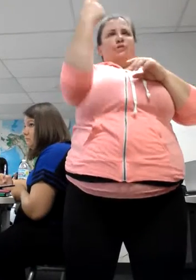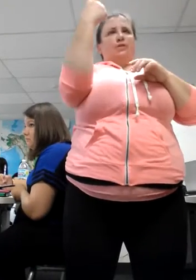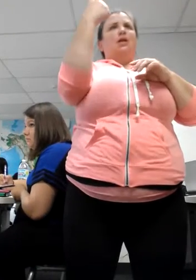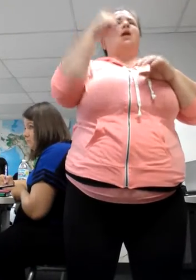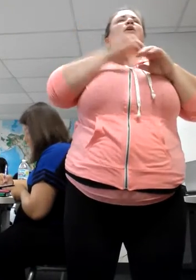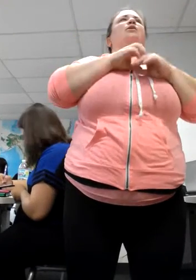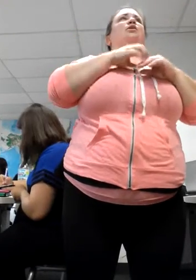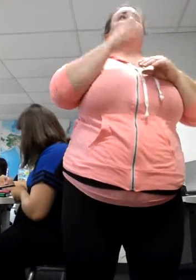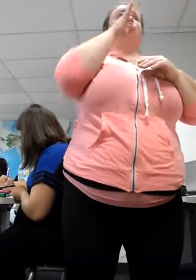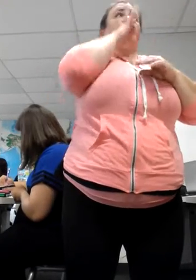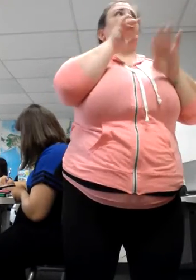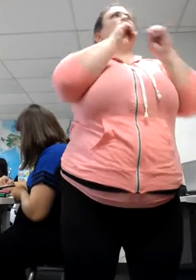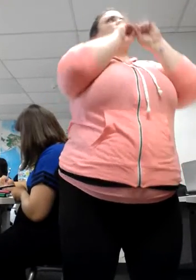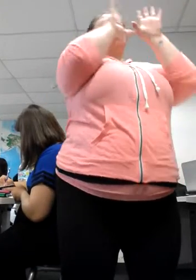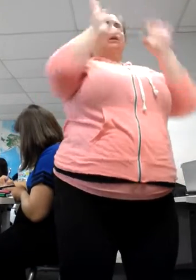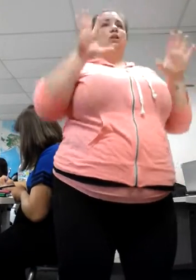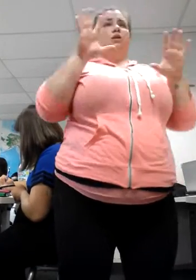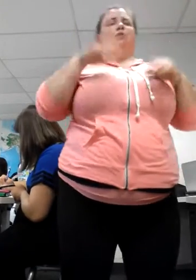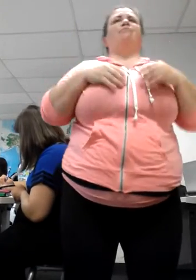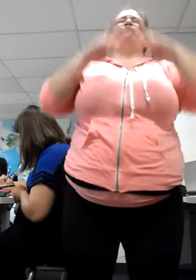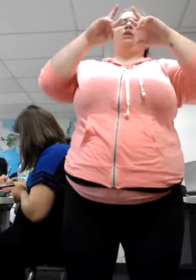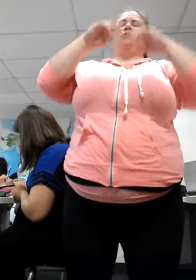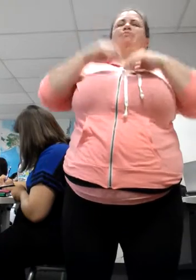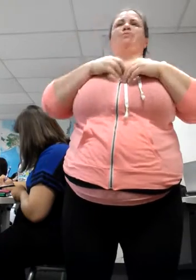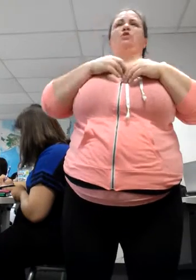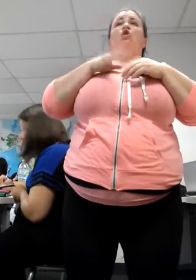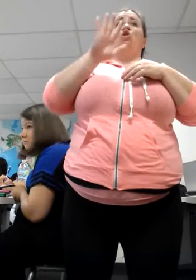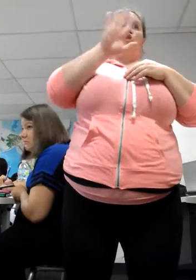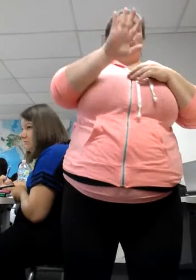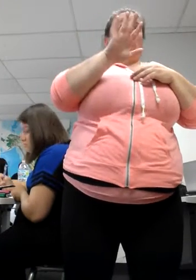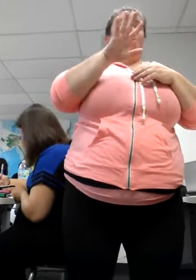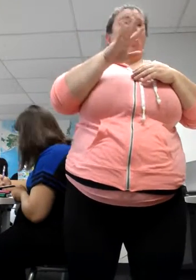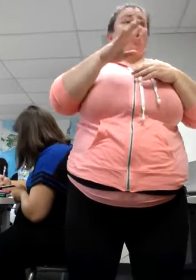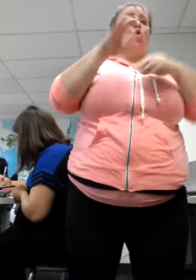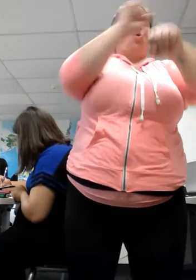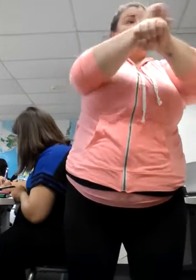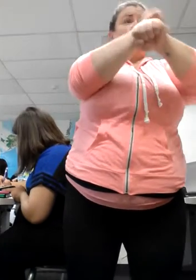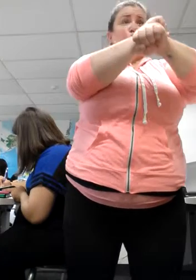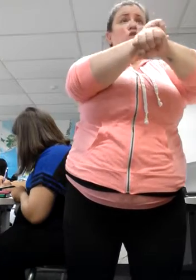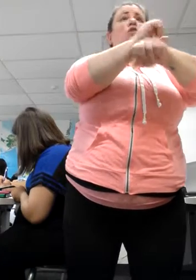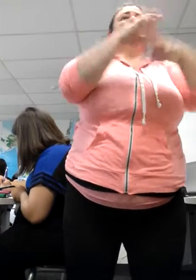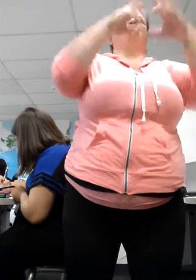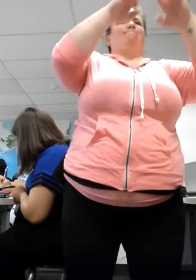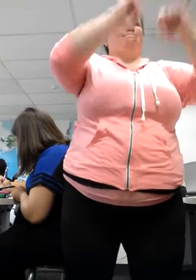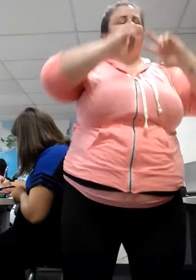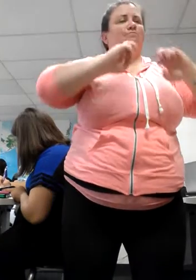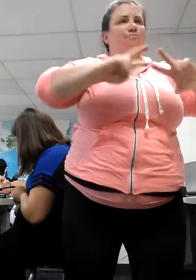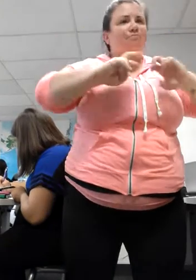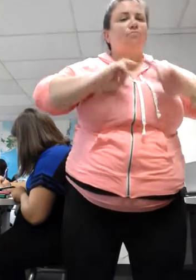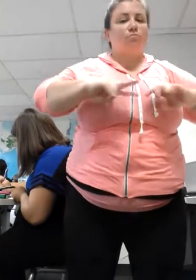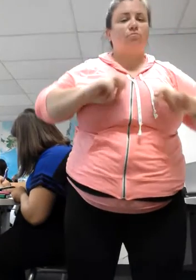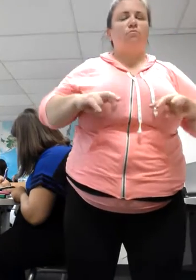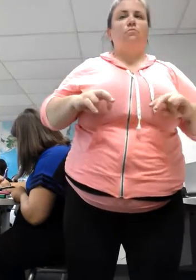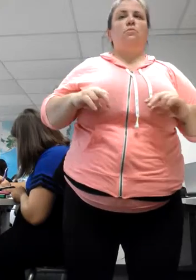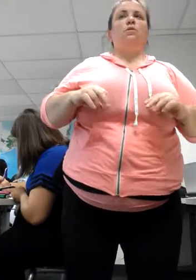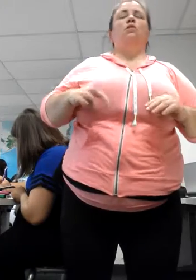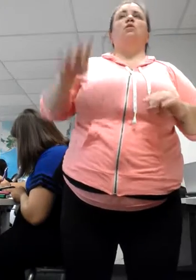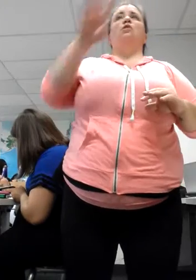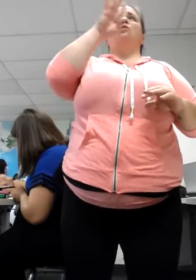So when you're analyzing your own work, if you're going into sign or you're going into spoken English, one of the things that